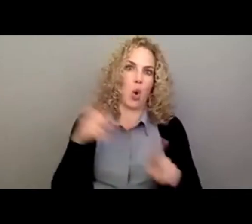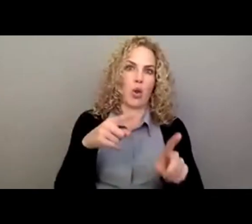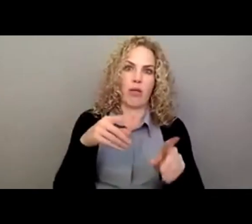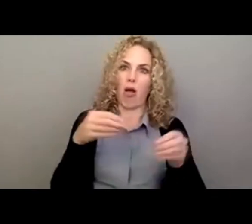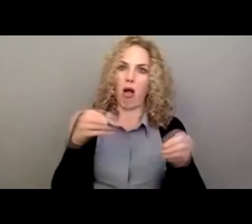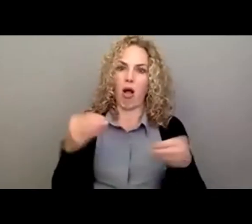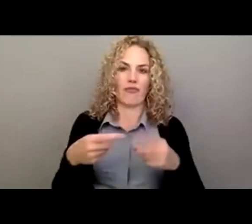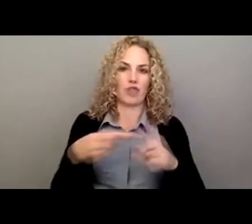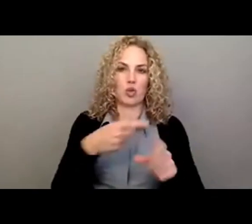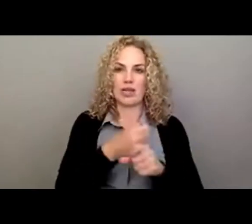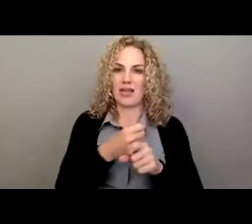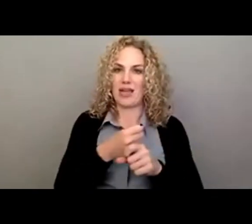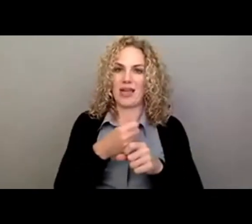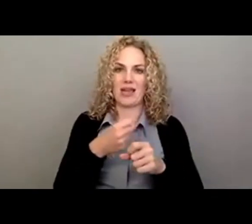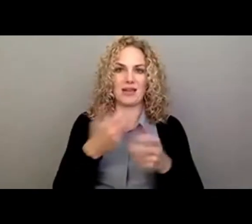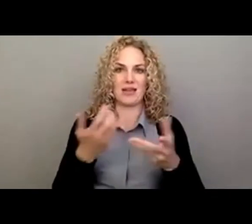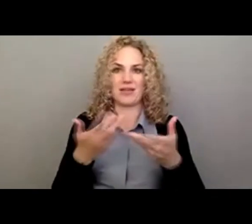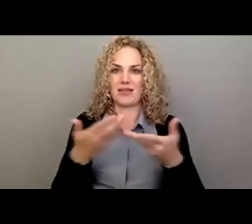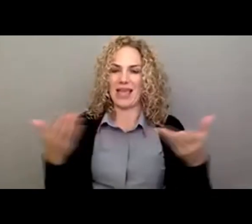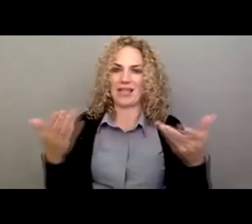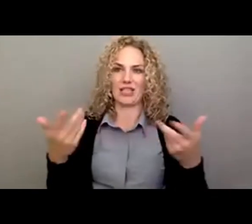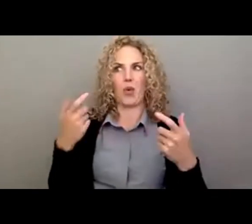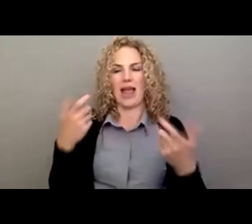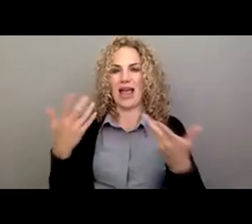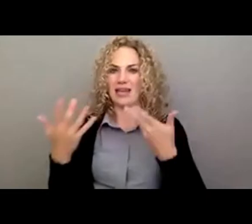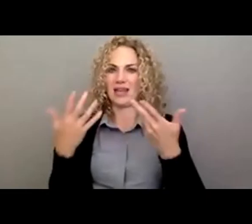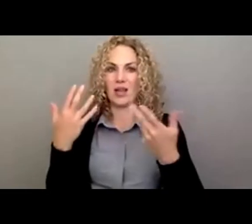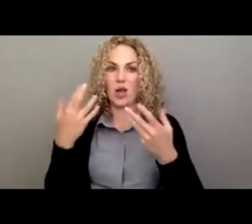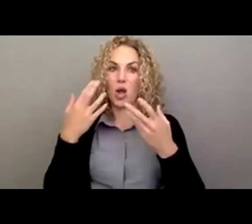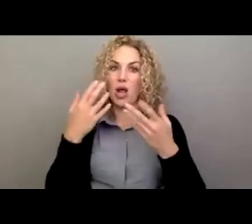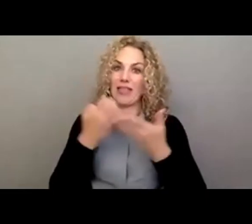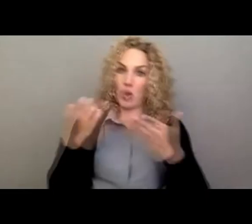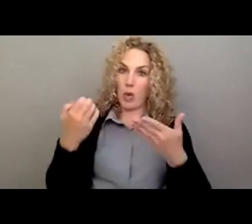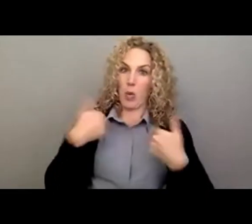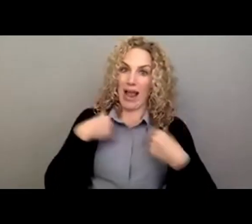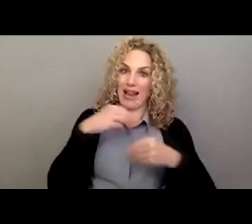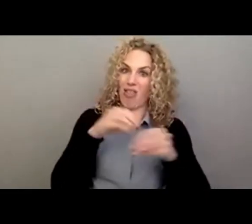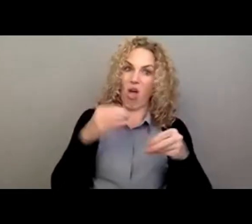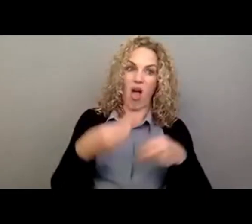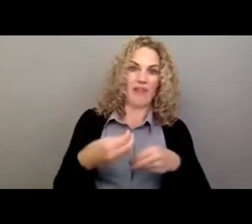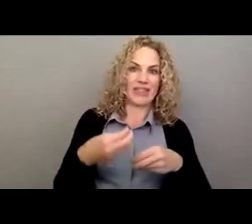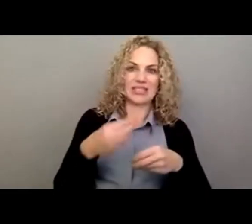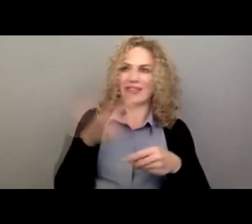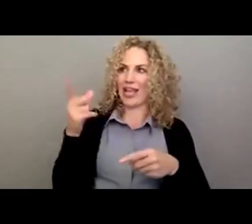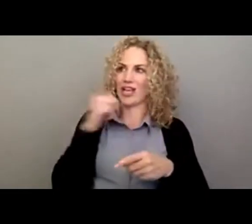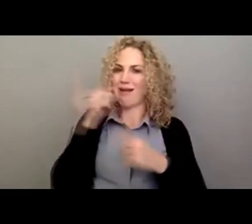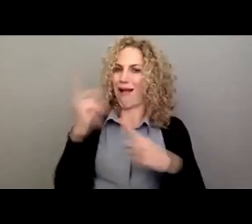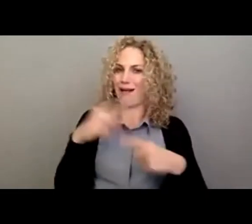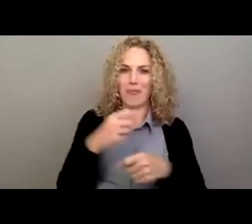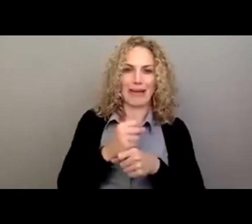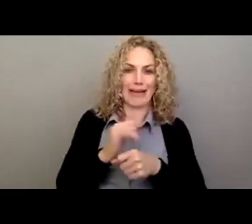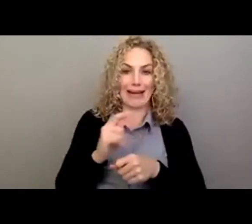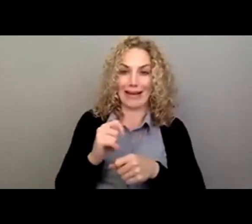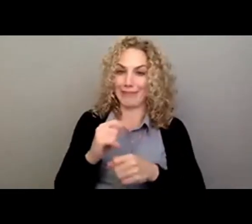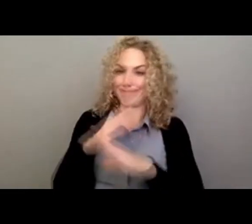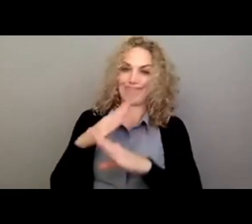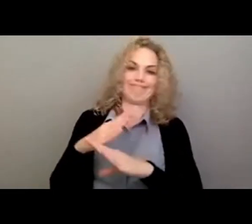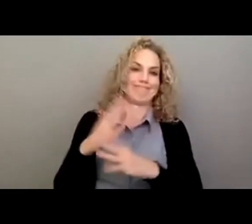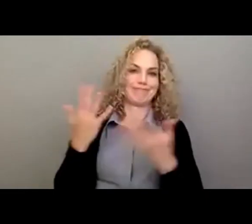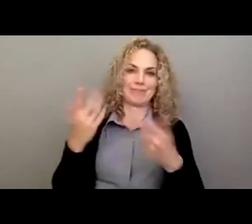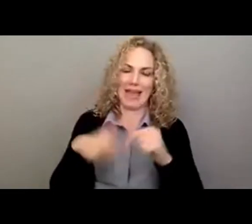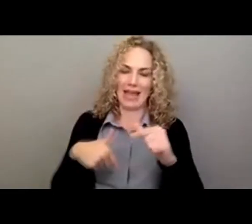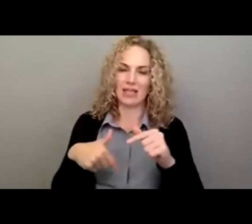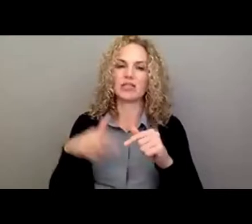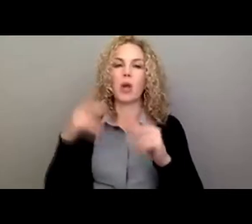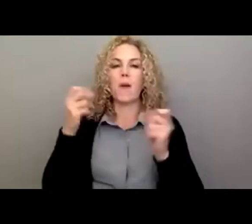you know, whatever kinds of reasonable accommodations and equipment we had bought them in the office wasn't available. And many people were living in